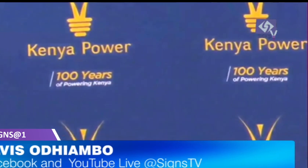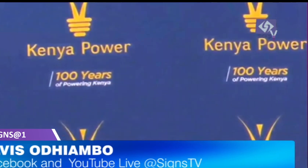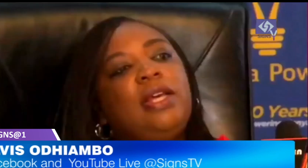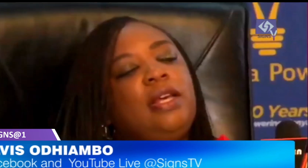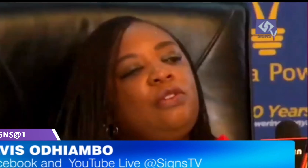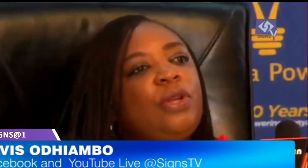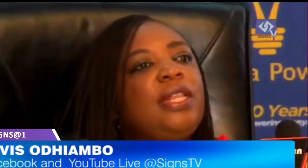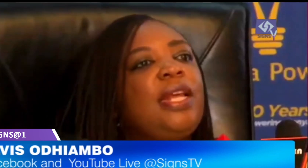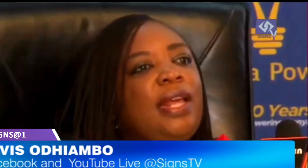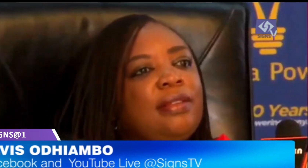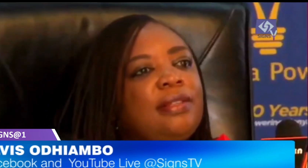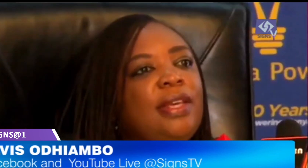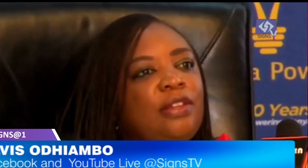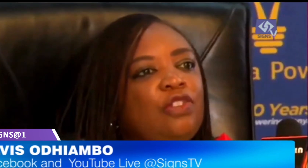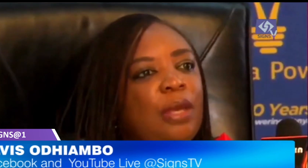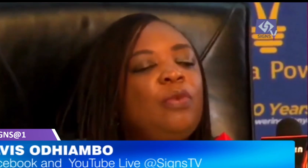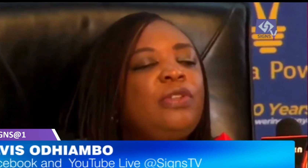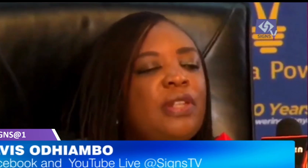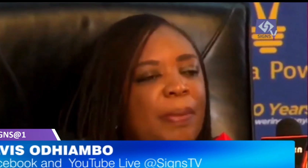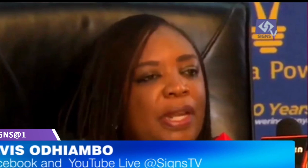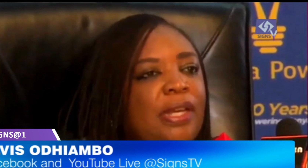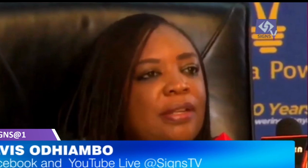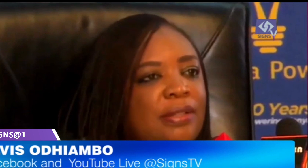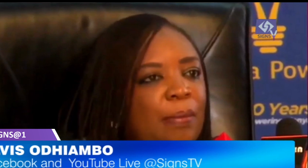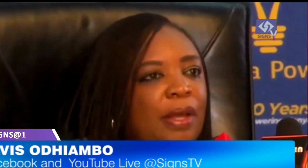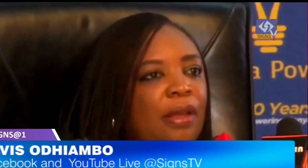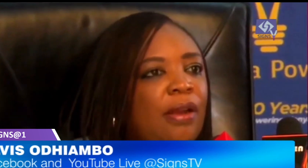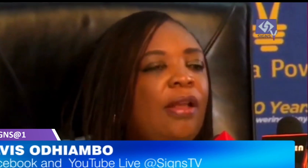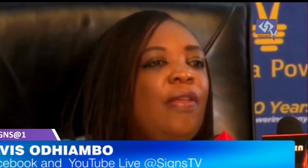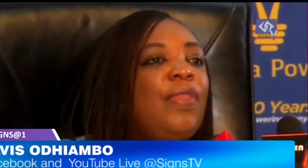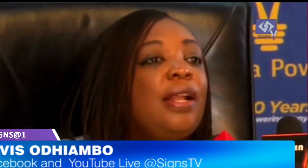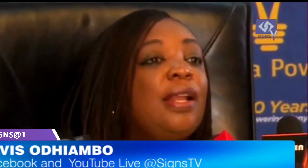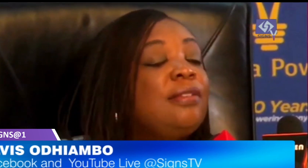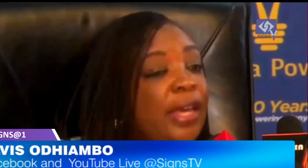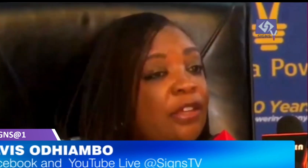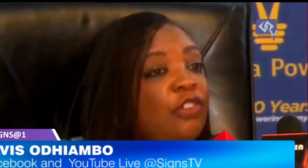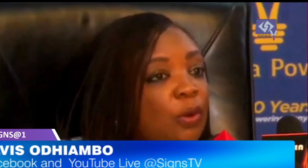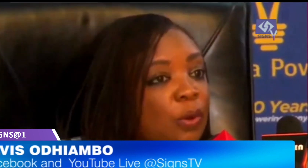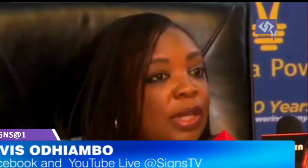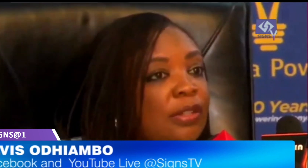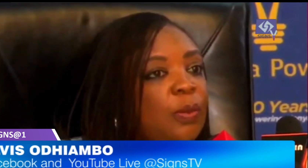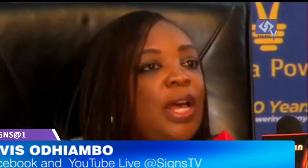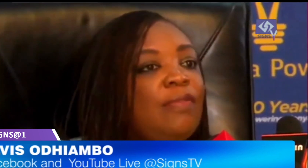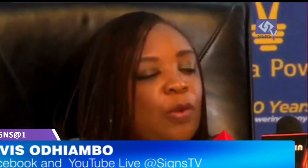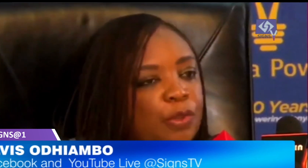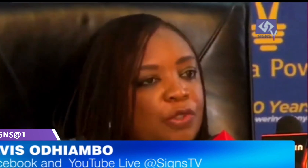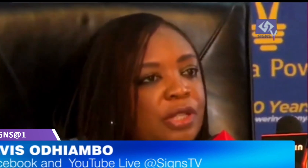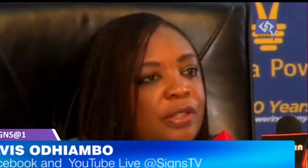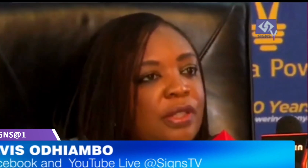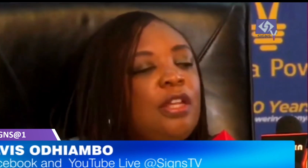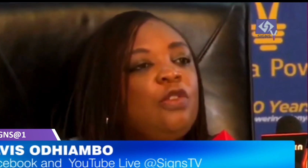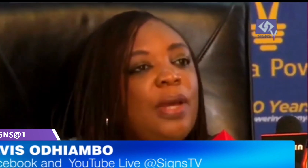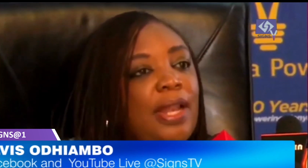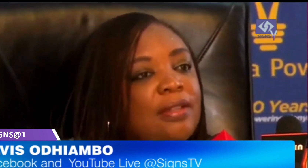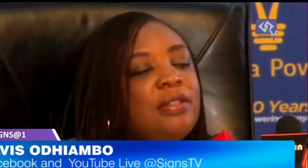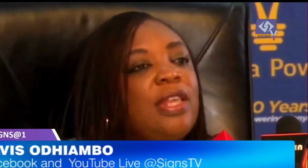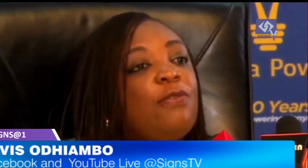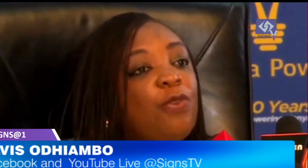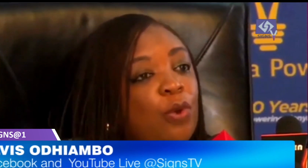is during the next agm which is happening in december the class a shareholders will have an opportunity to elect their four